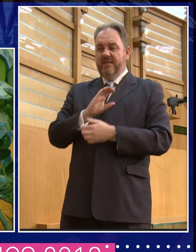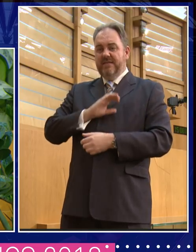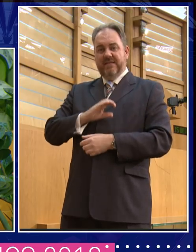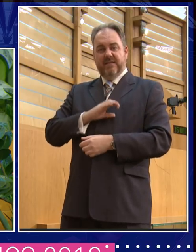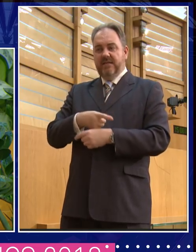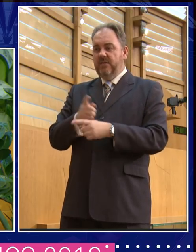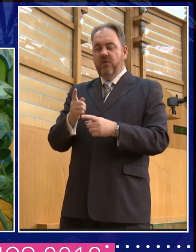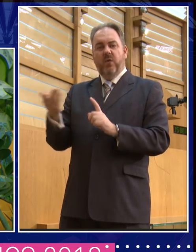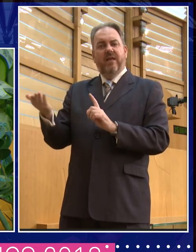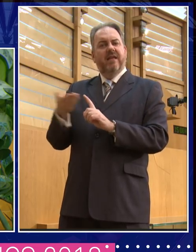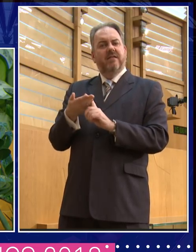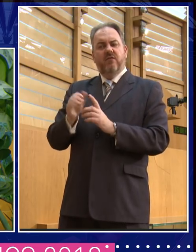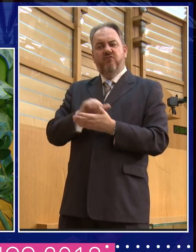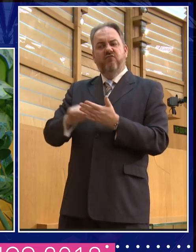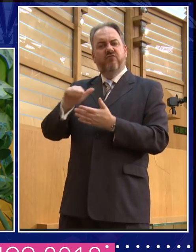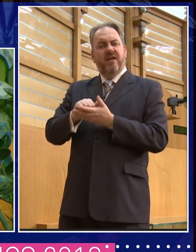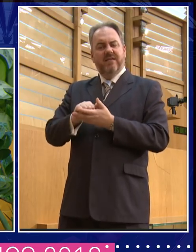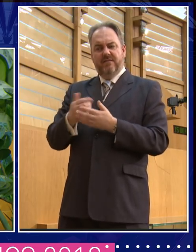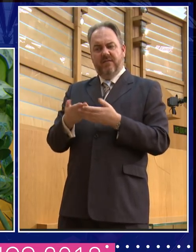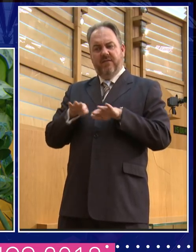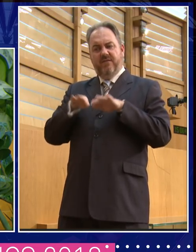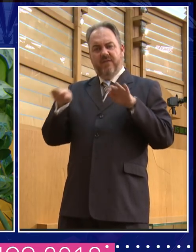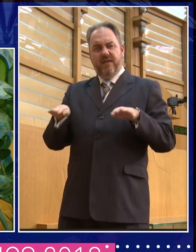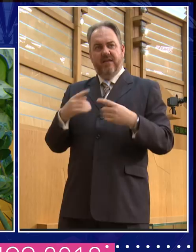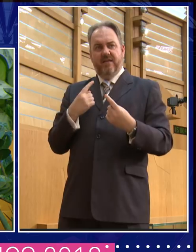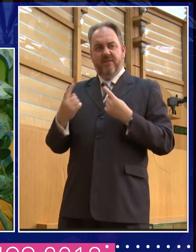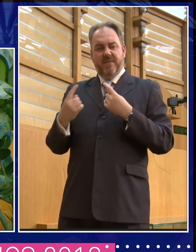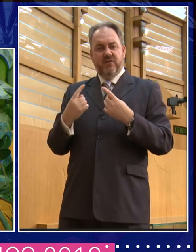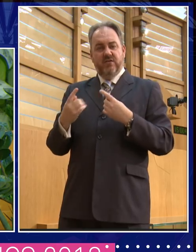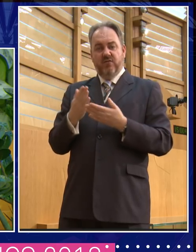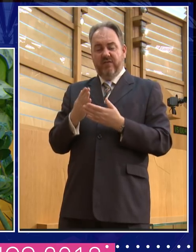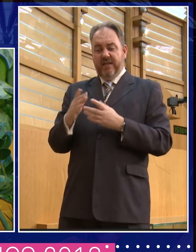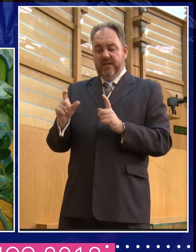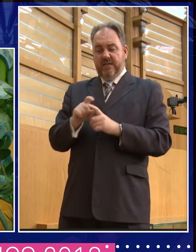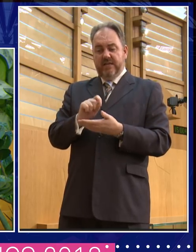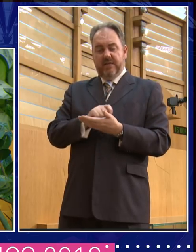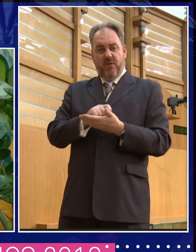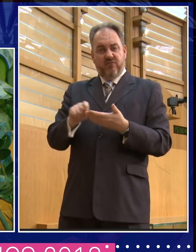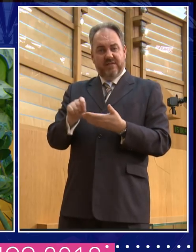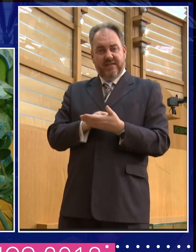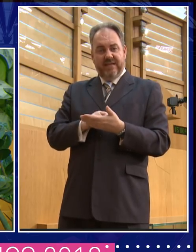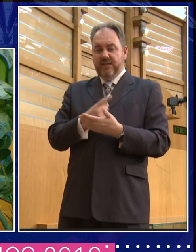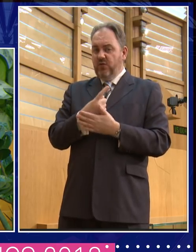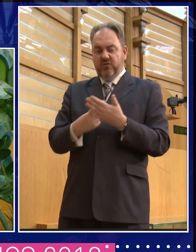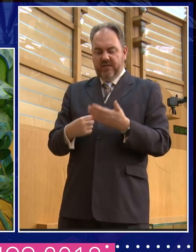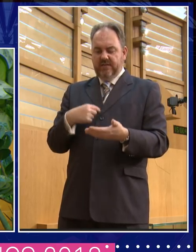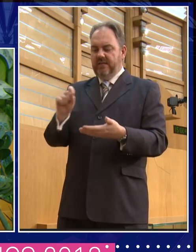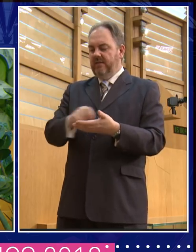correct information. So the democracy is not defined by putting a vote in a ballot